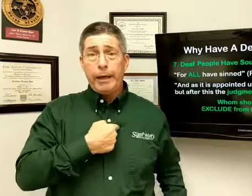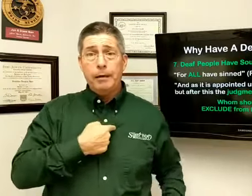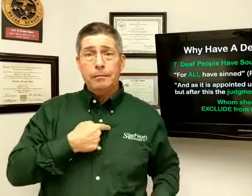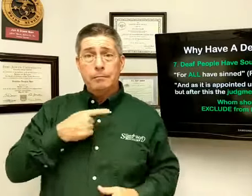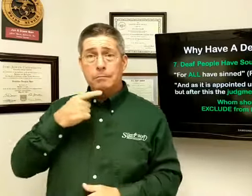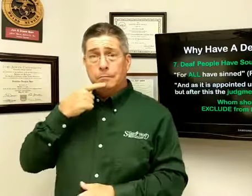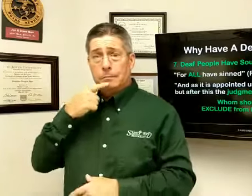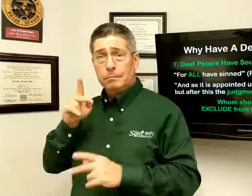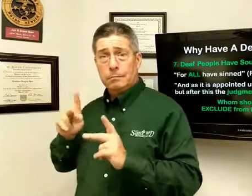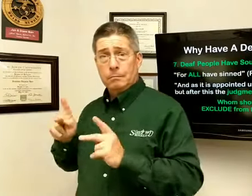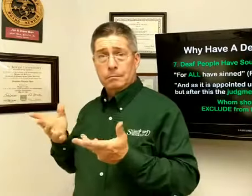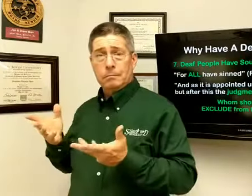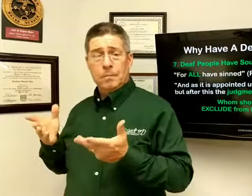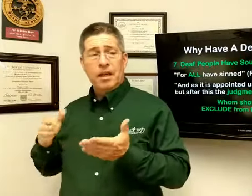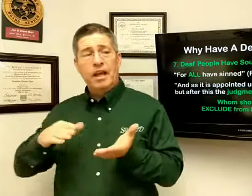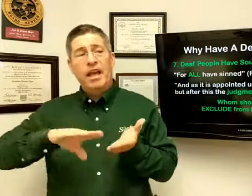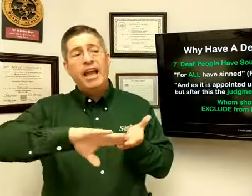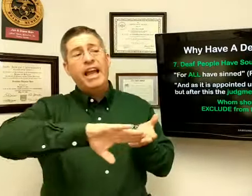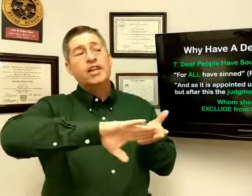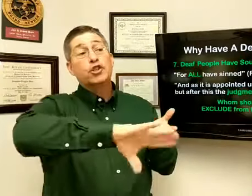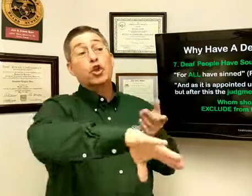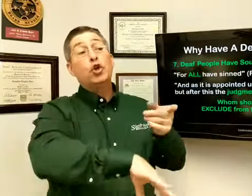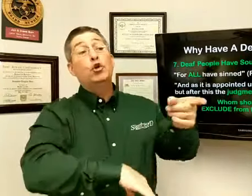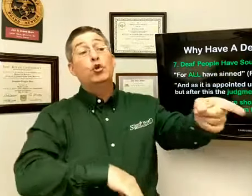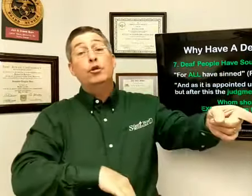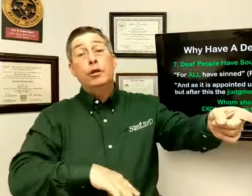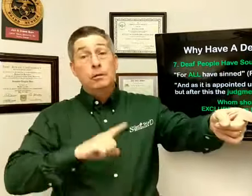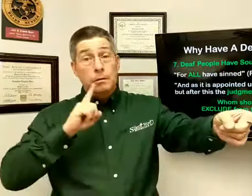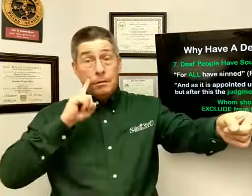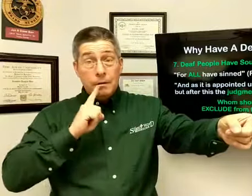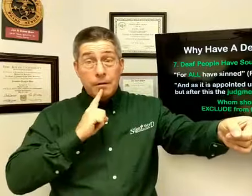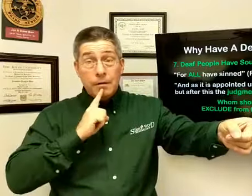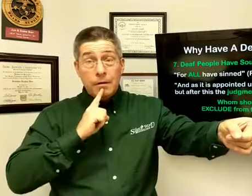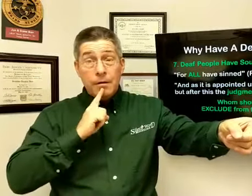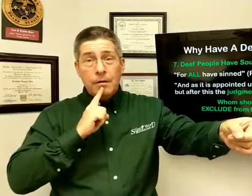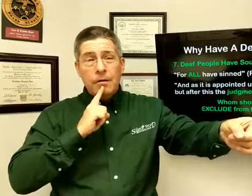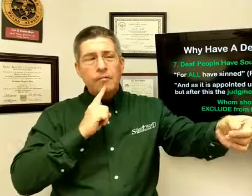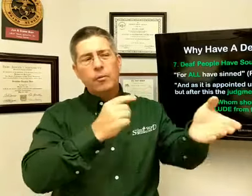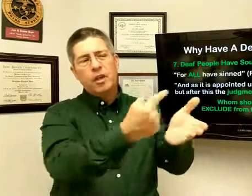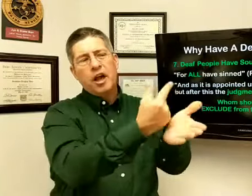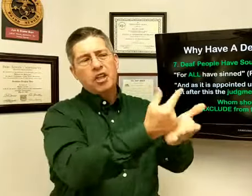exclude from the gospel?